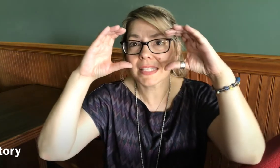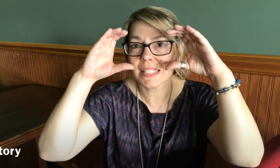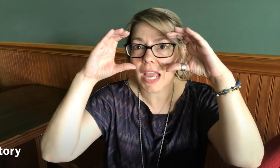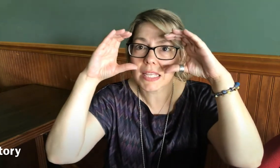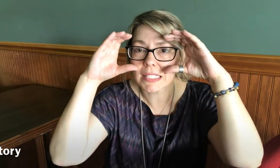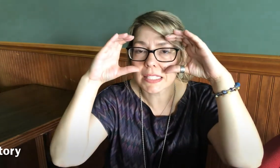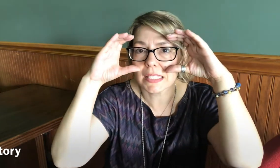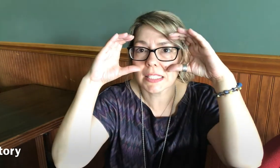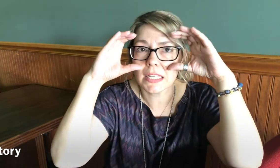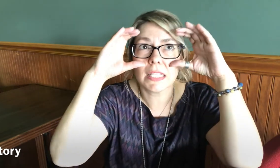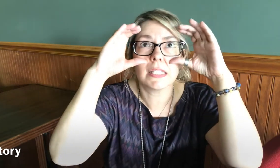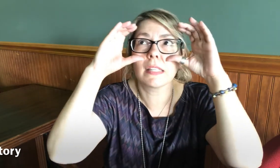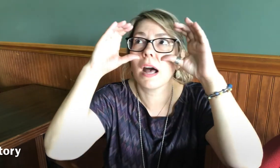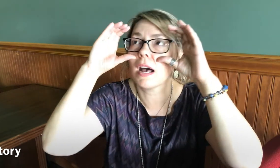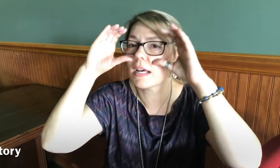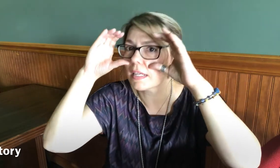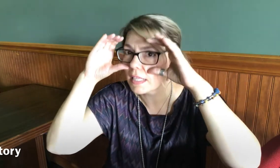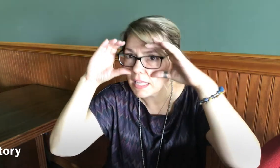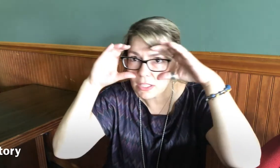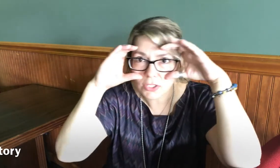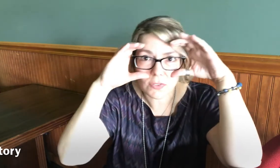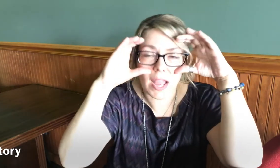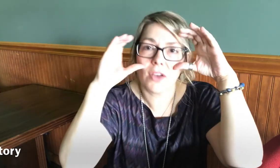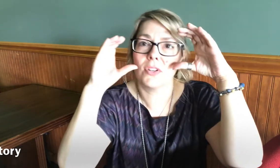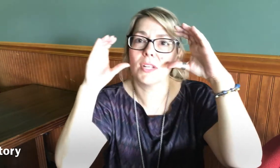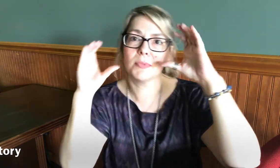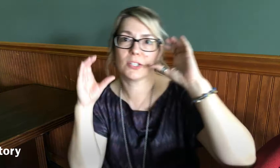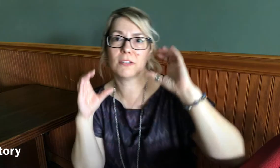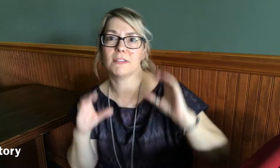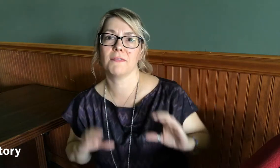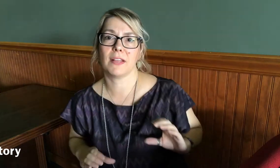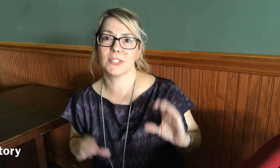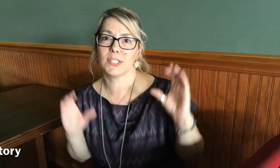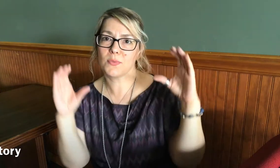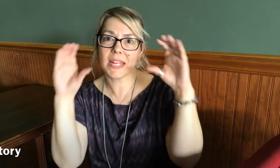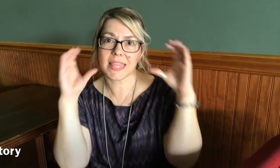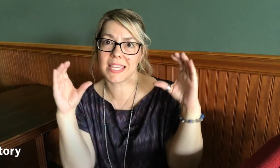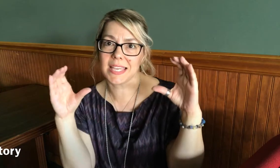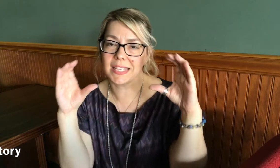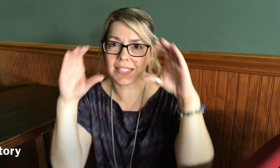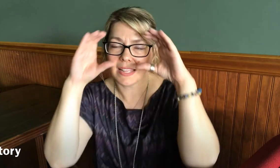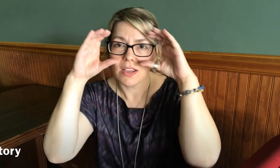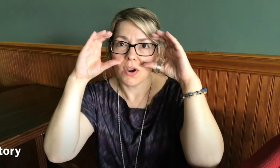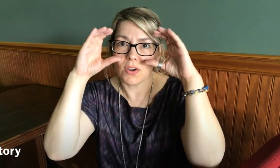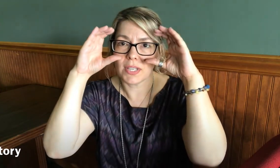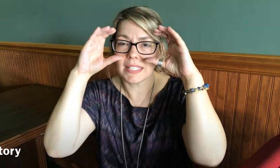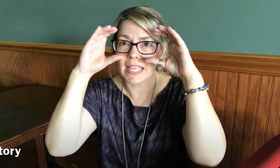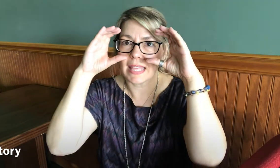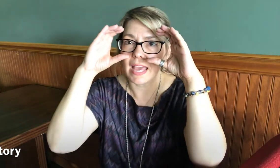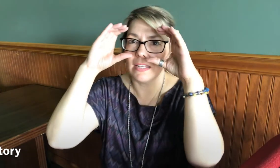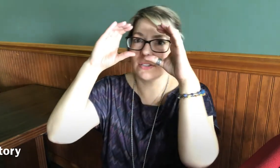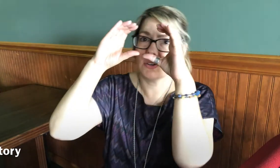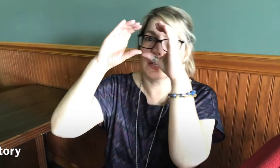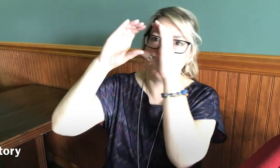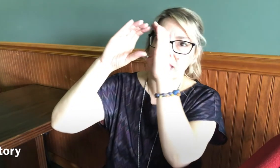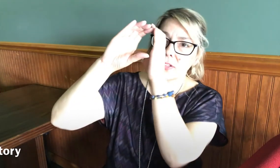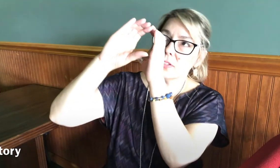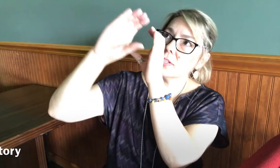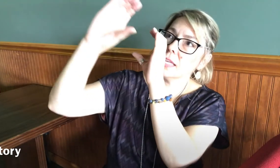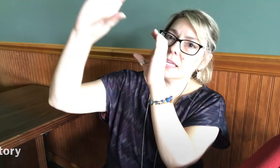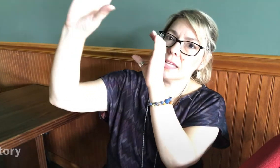scientist and he saw around and observed and found so many things or you can take that and turn it into like turn looking